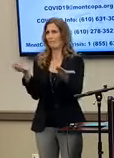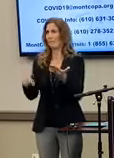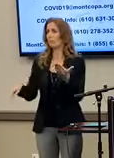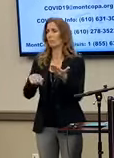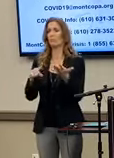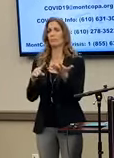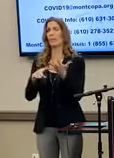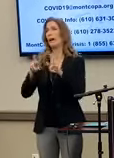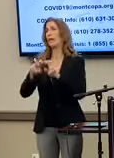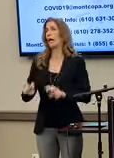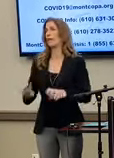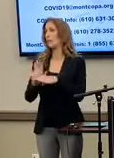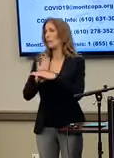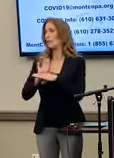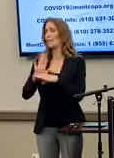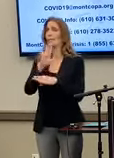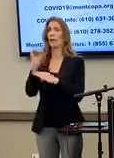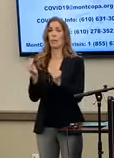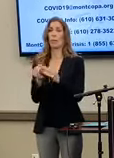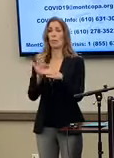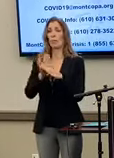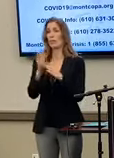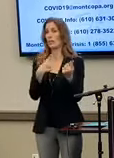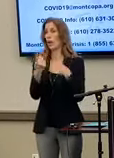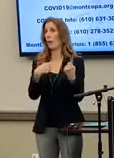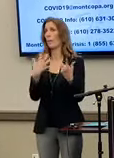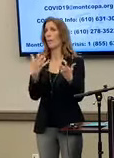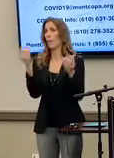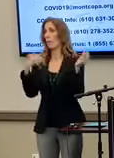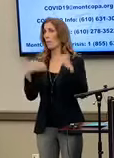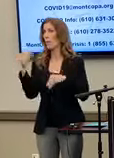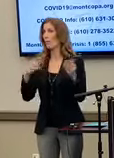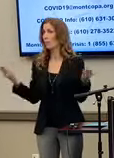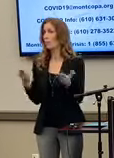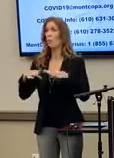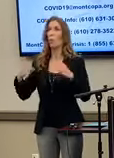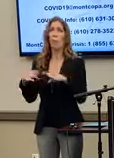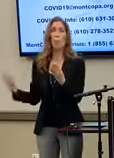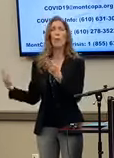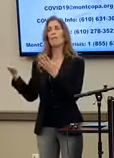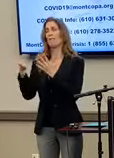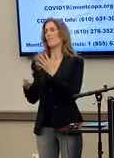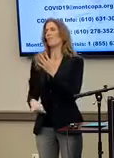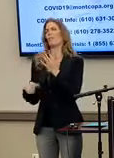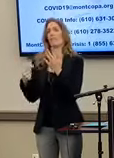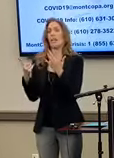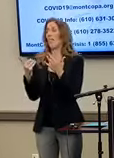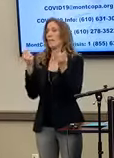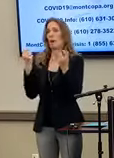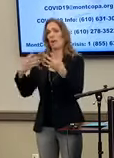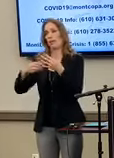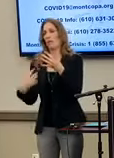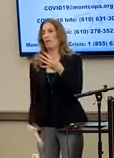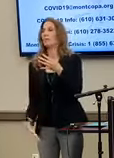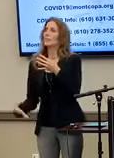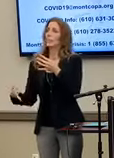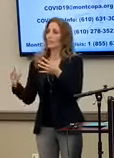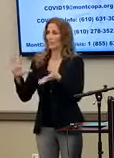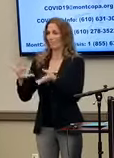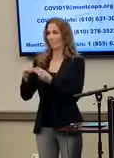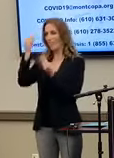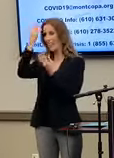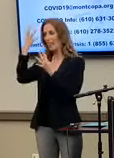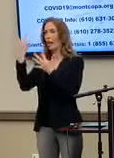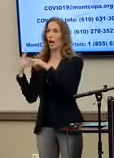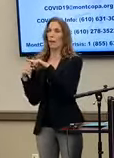analysis of businesses and where businesses come and want to relocate and open. The number of things that this data is